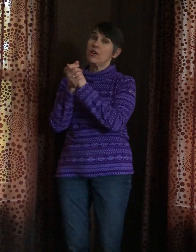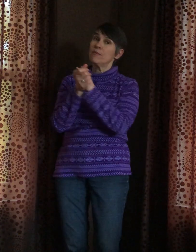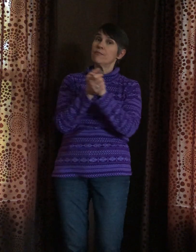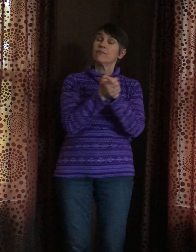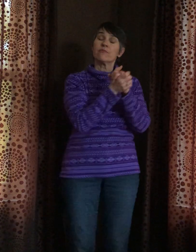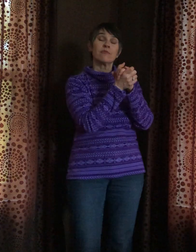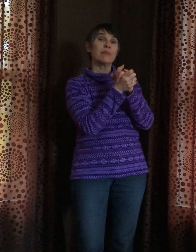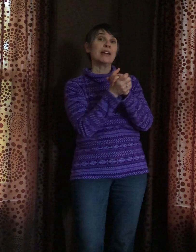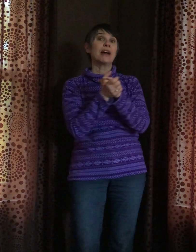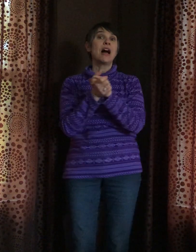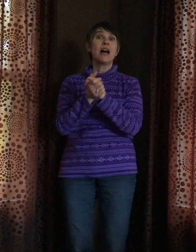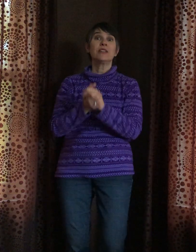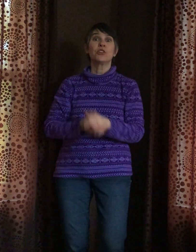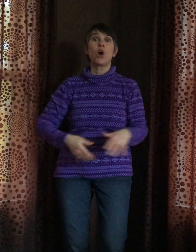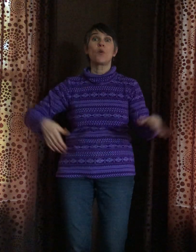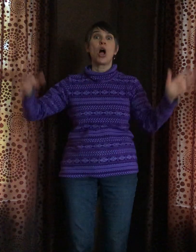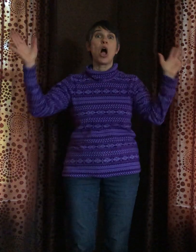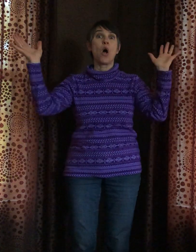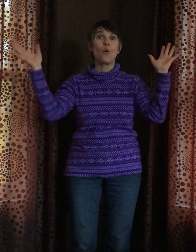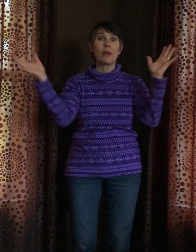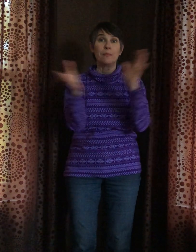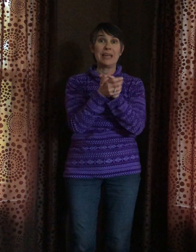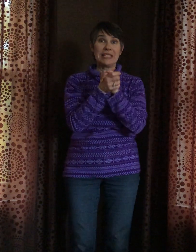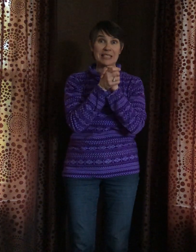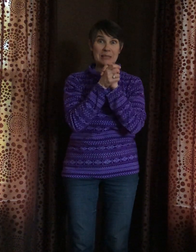because you're all one piece.